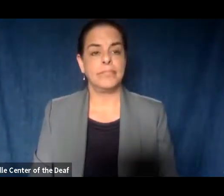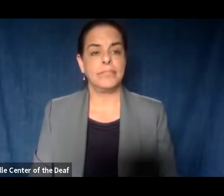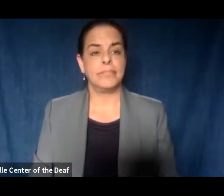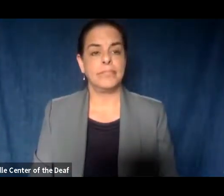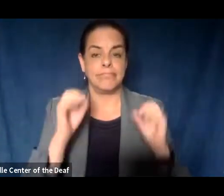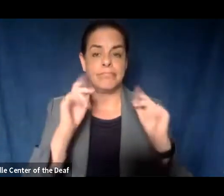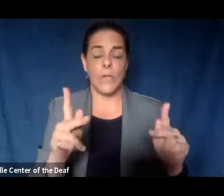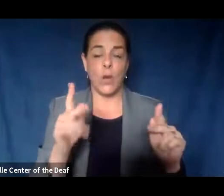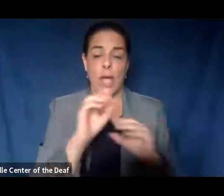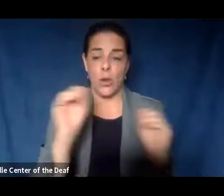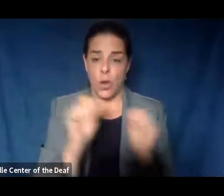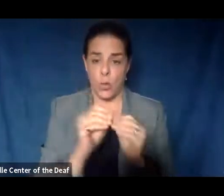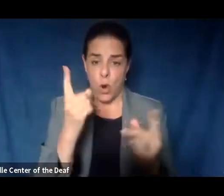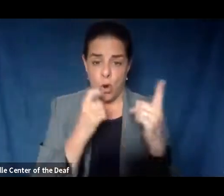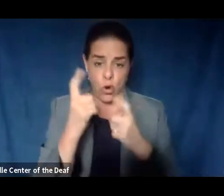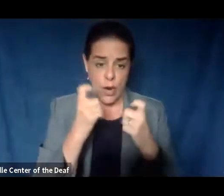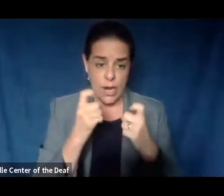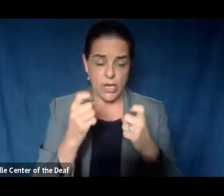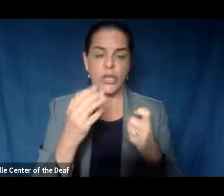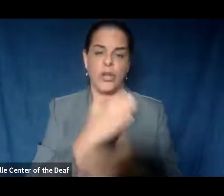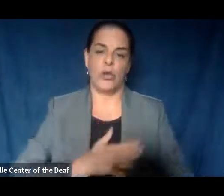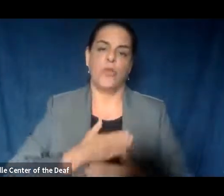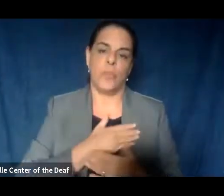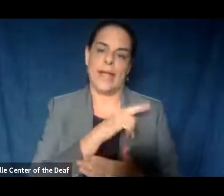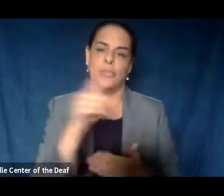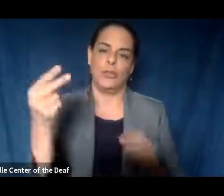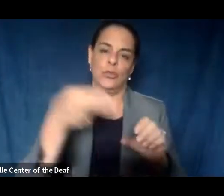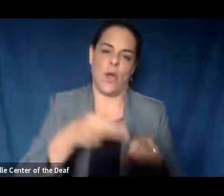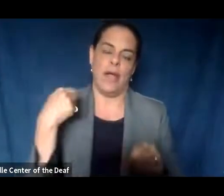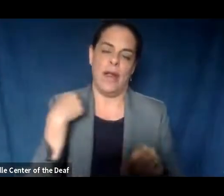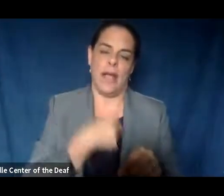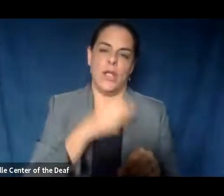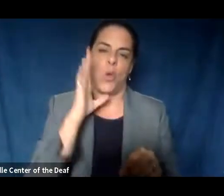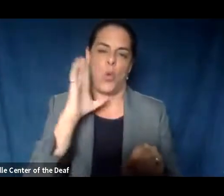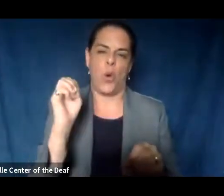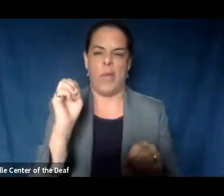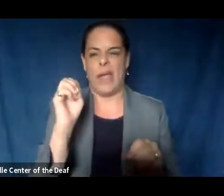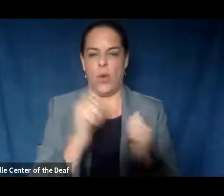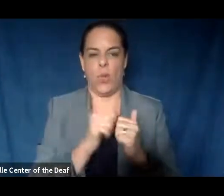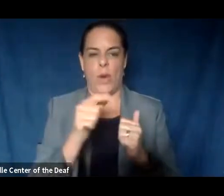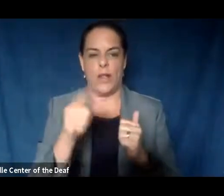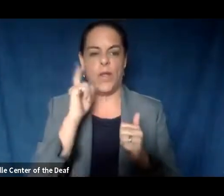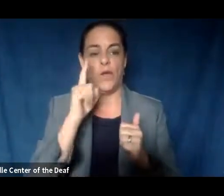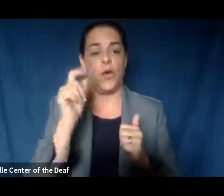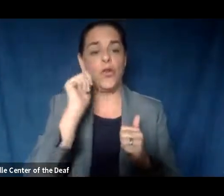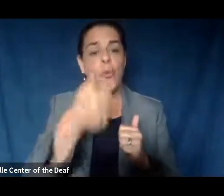All right, since there are no more questions coming in, we appreciate you all joining us. And we'll be with you for our media briefing tomorrow. Have a good one.